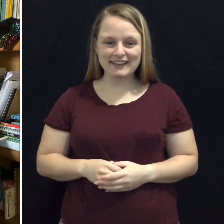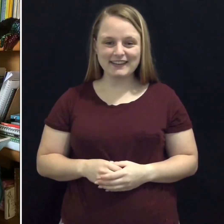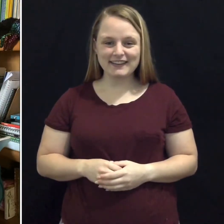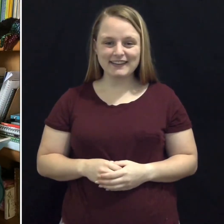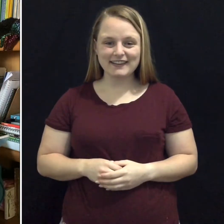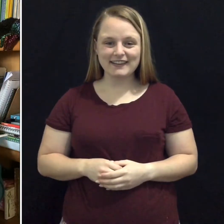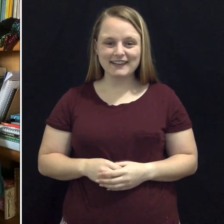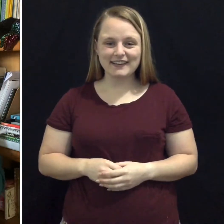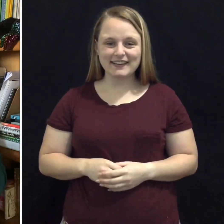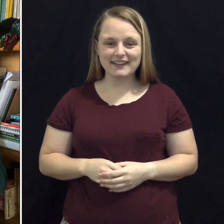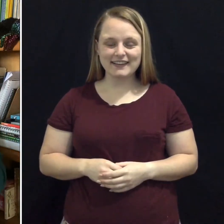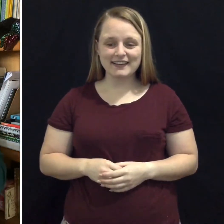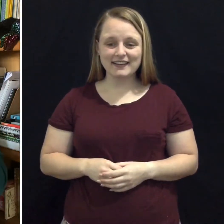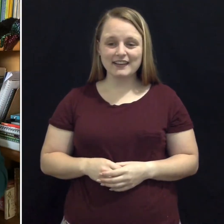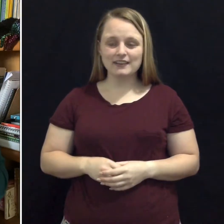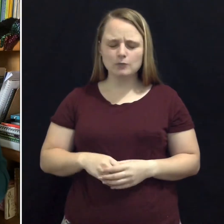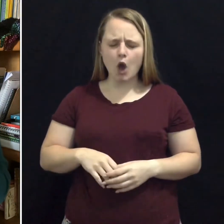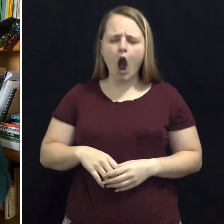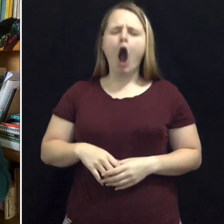Yawn.